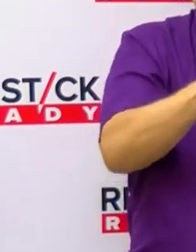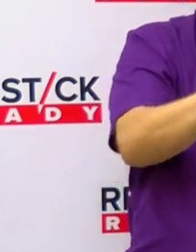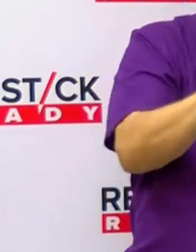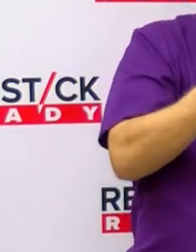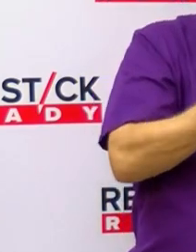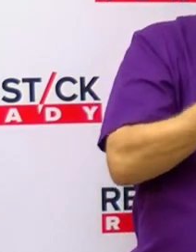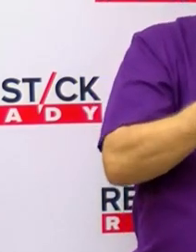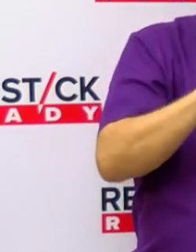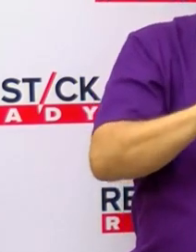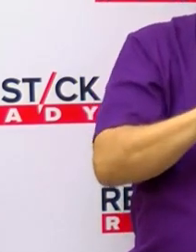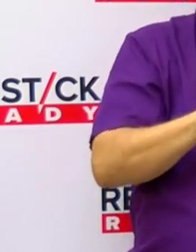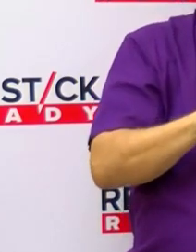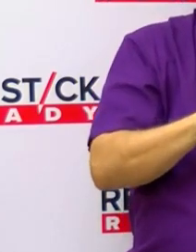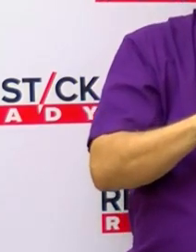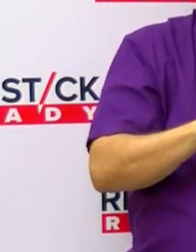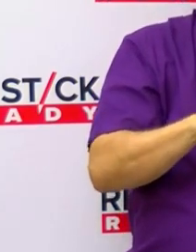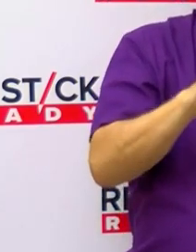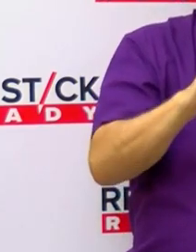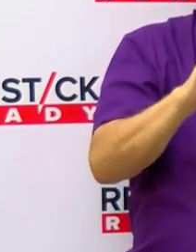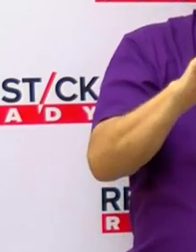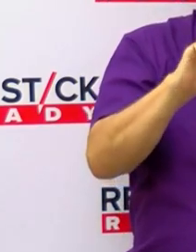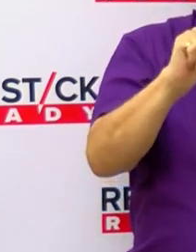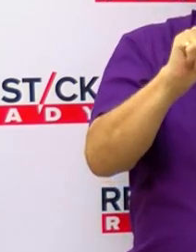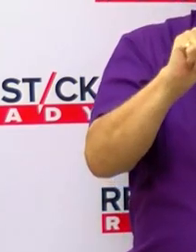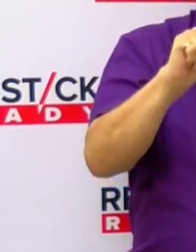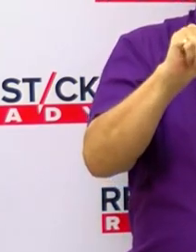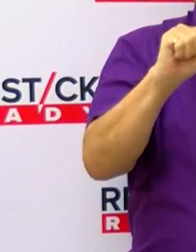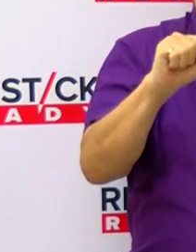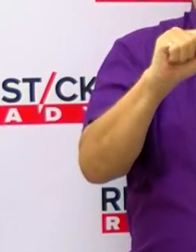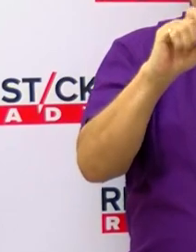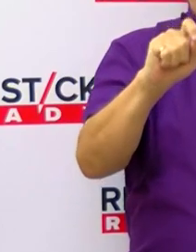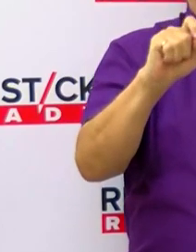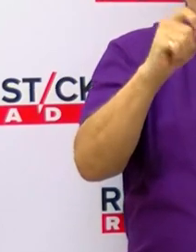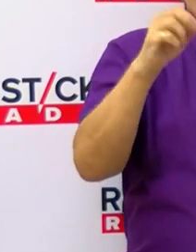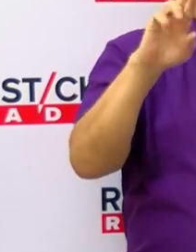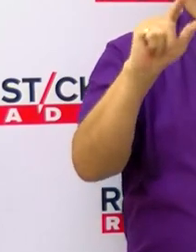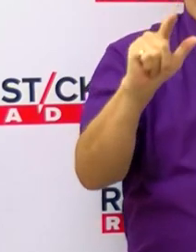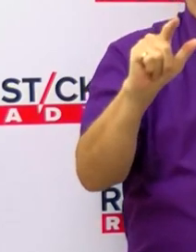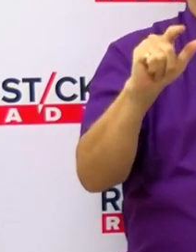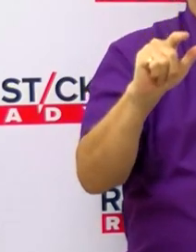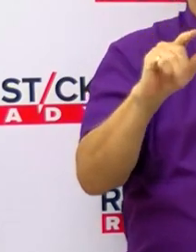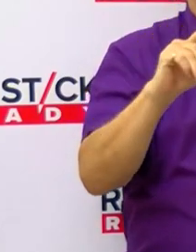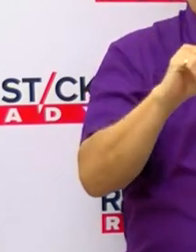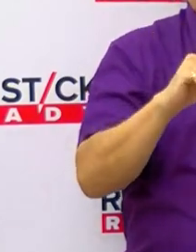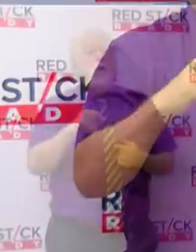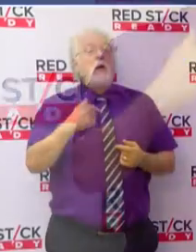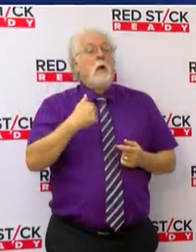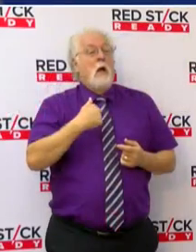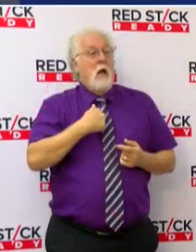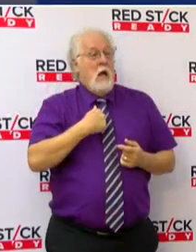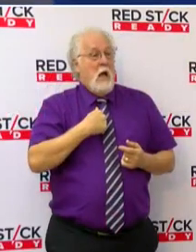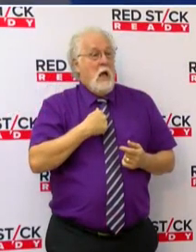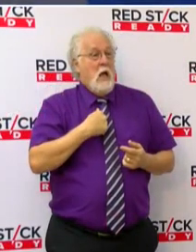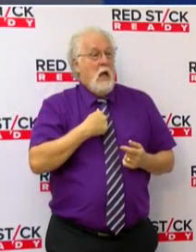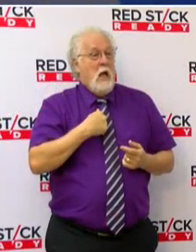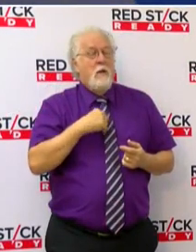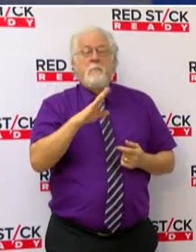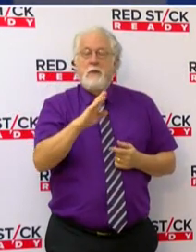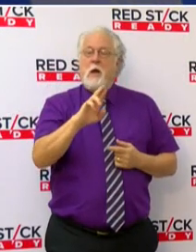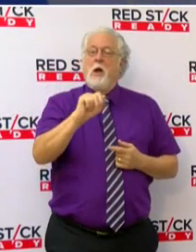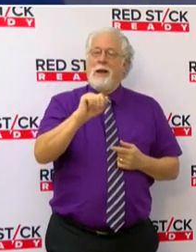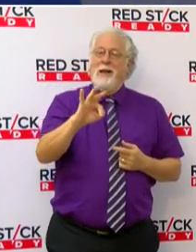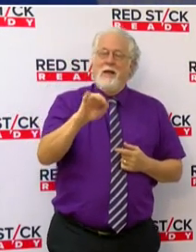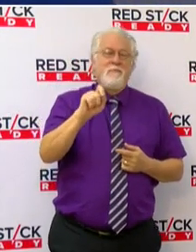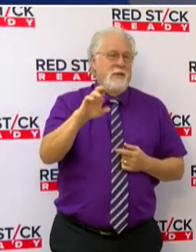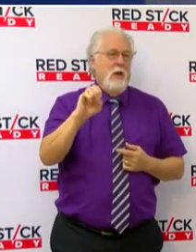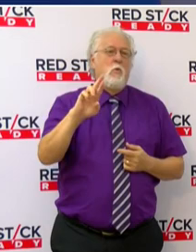donations to BRAF at BRAF.org. I'm aware that I've given you a lot of